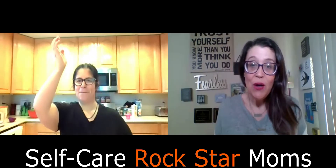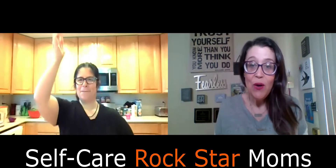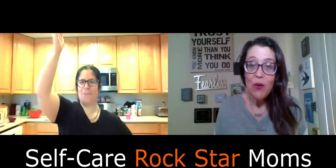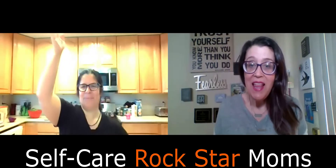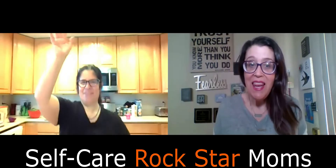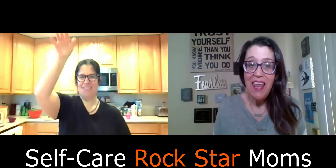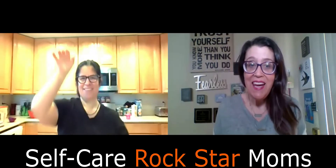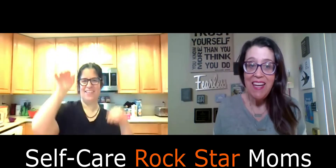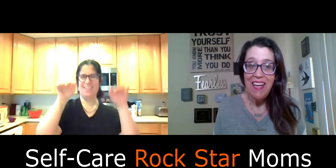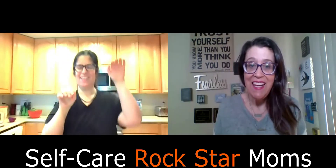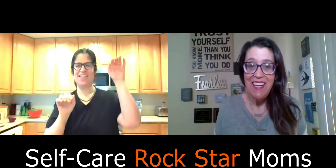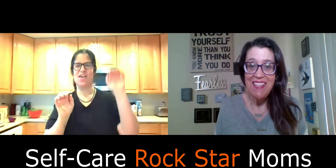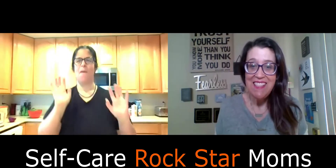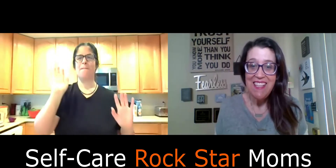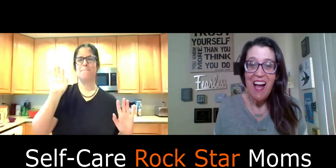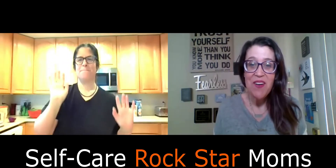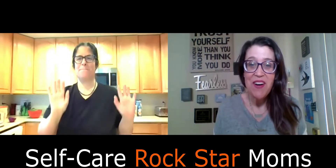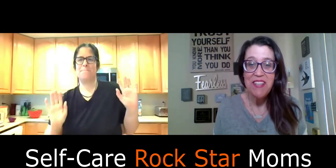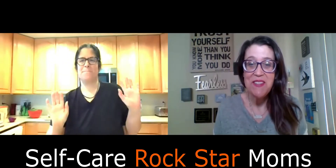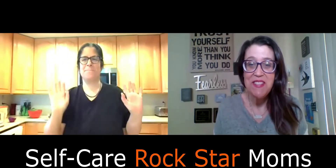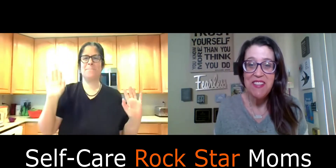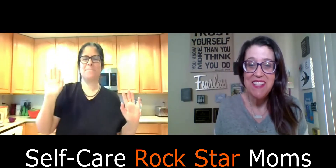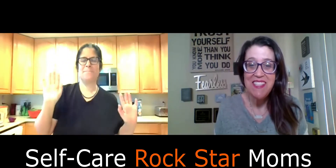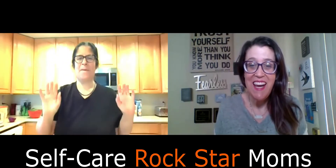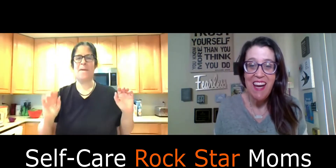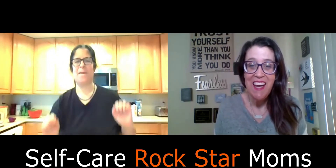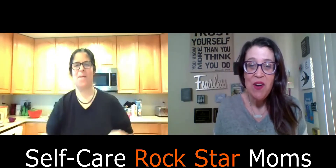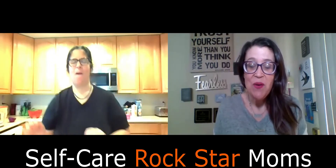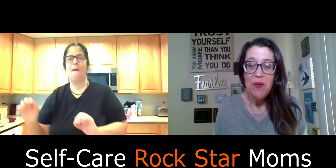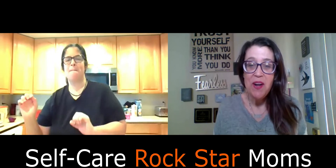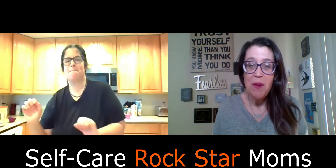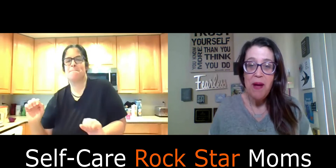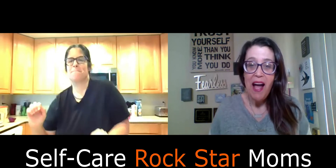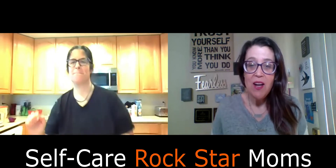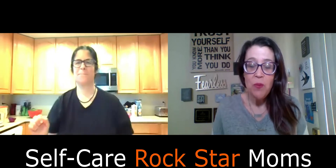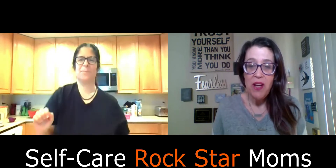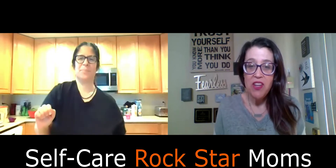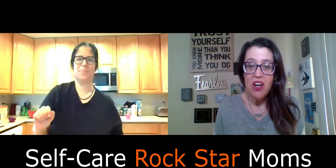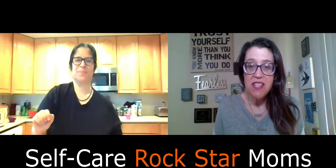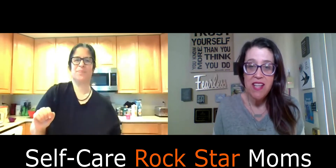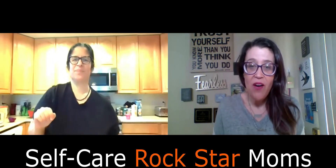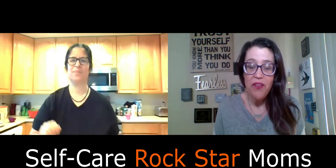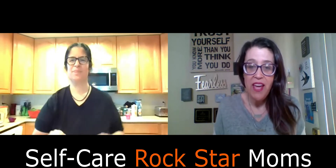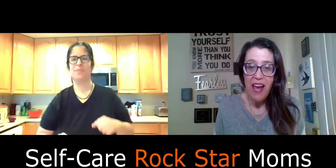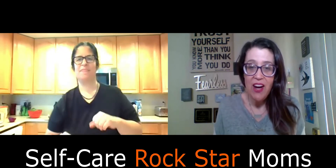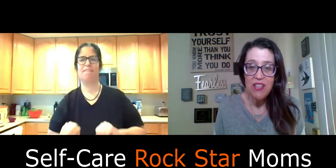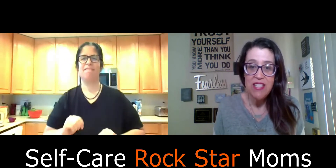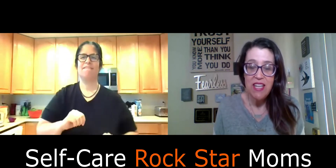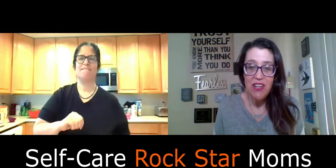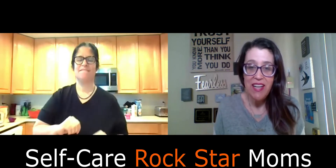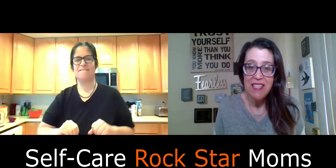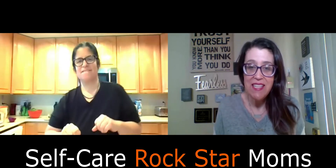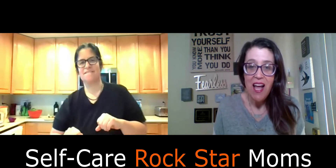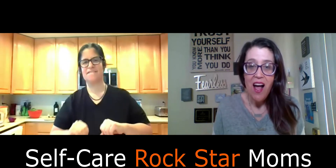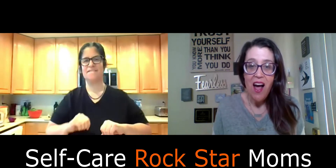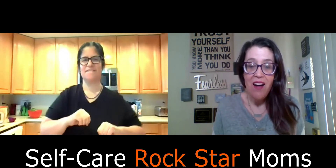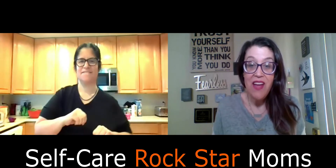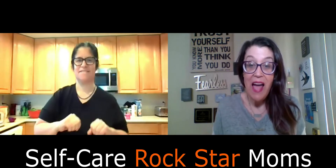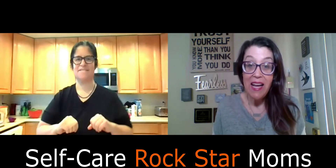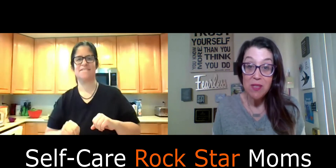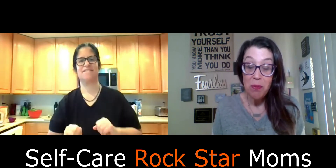Hello, ladies. How are you doing today? We are back with our self care series